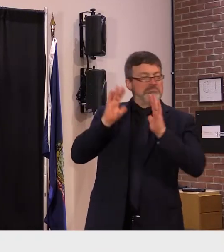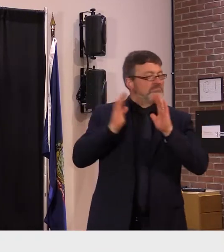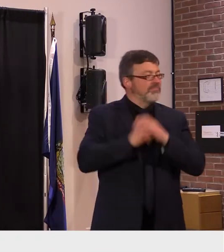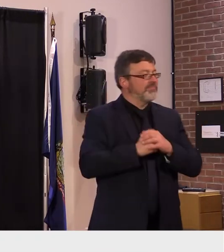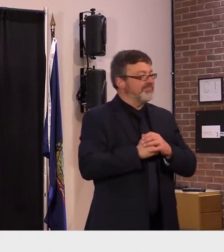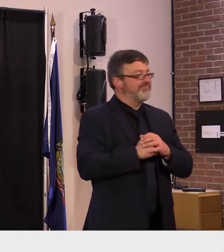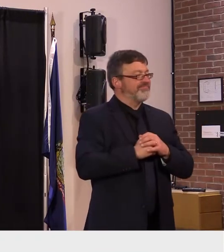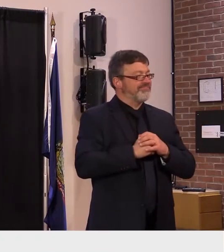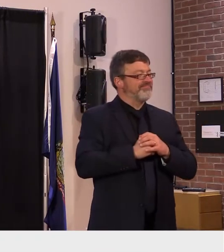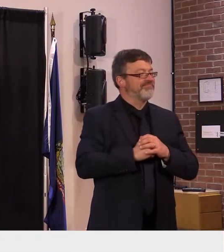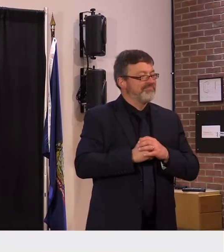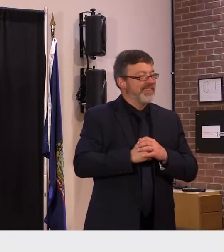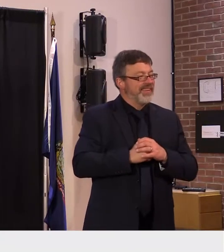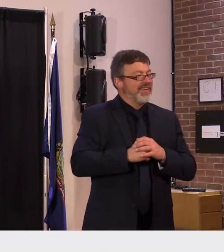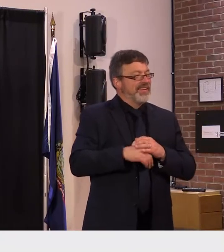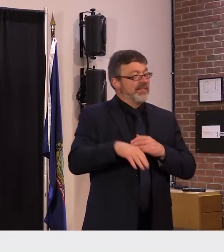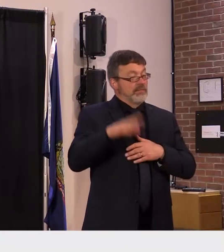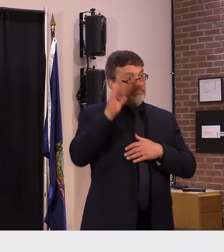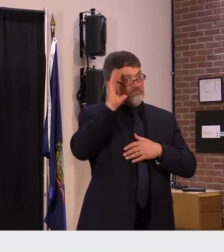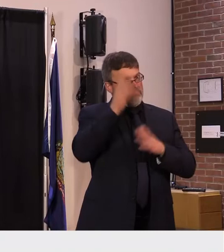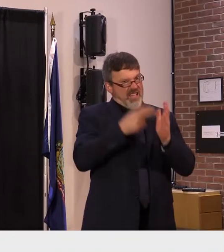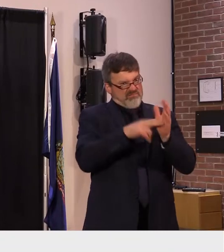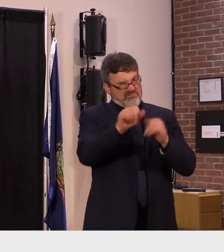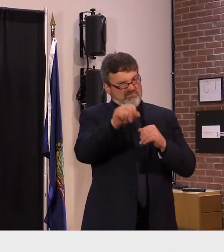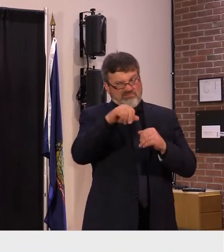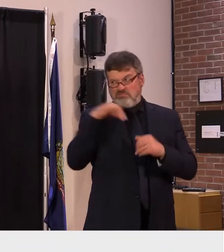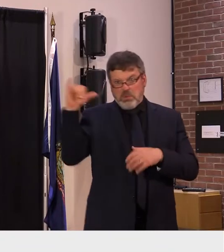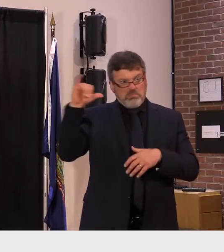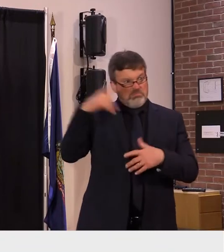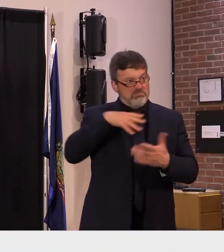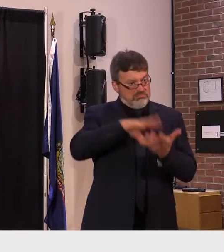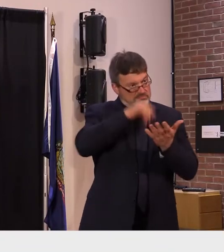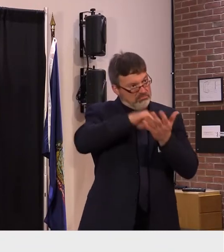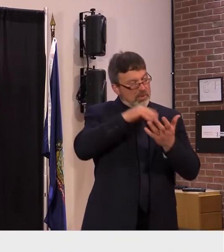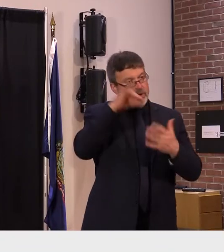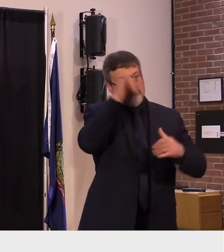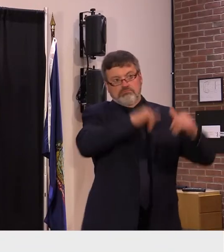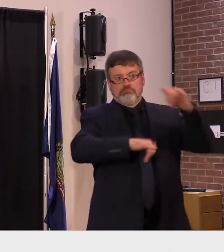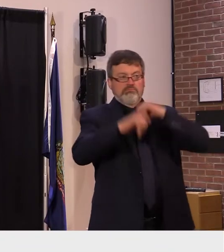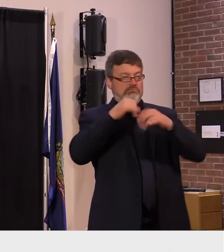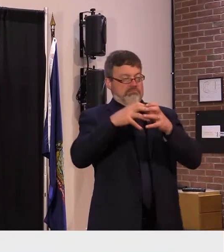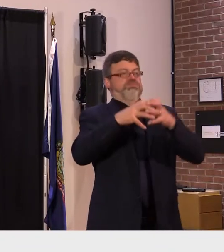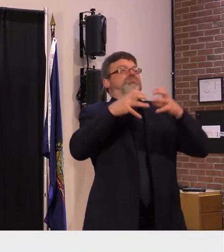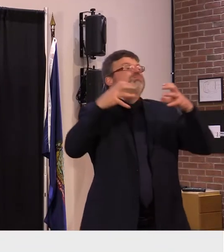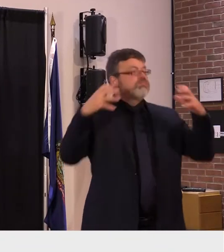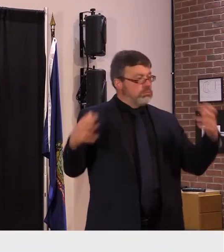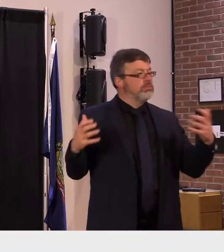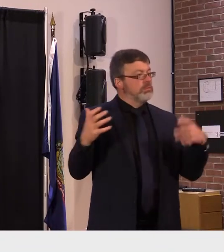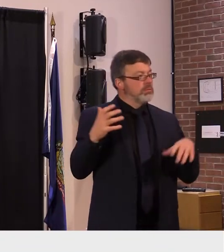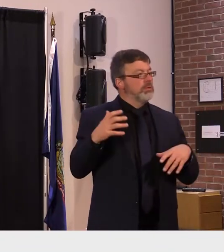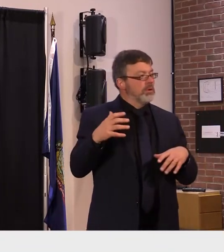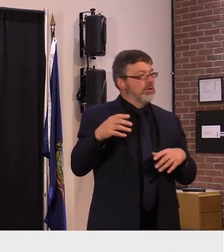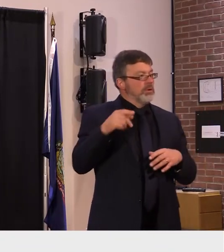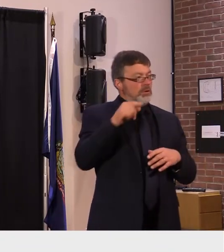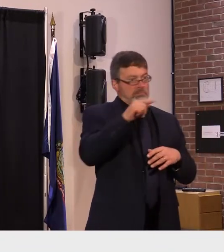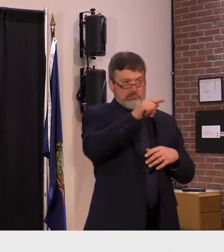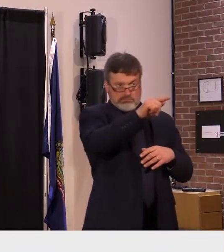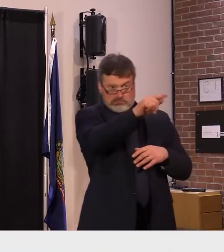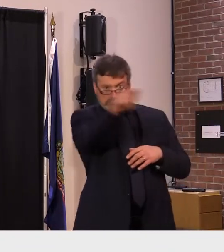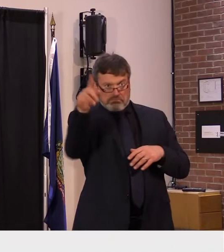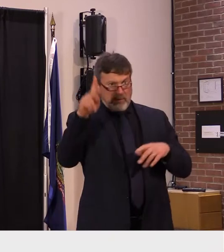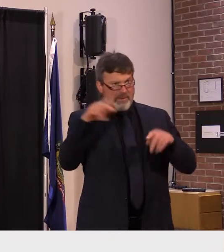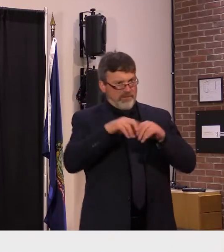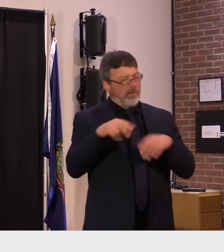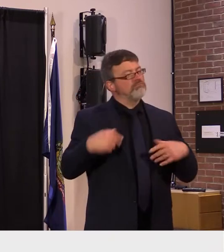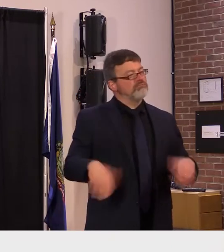we've learned a tremendous amount about the people around us in vermont and very cavalier always